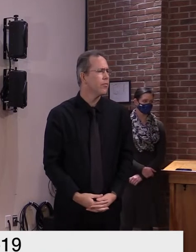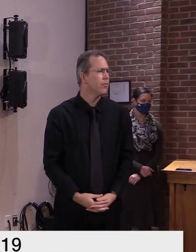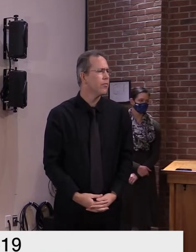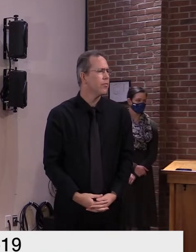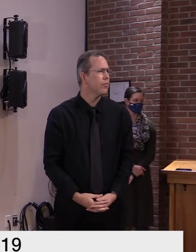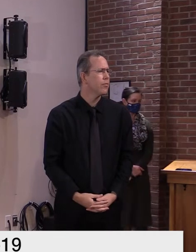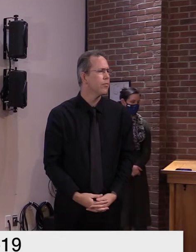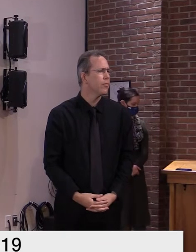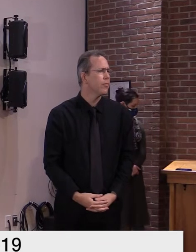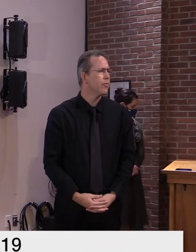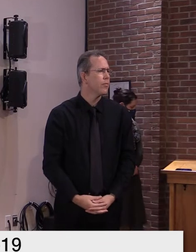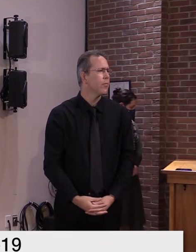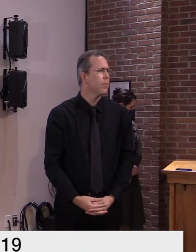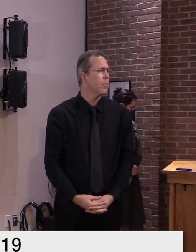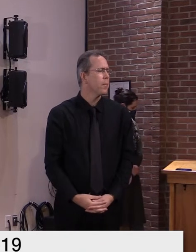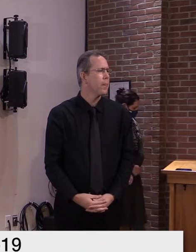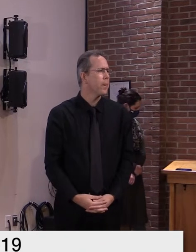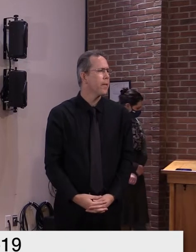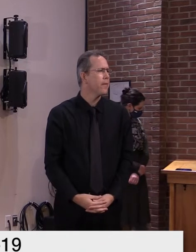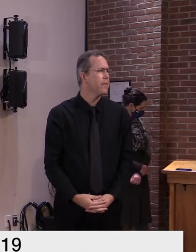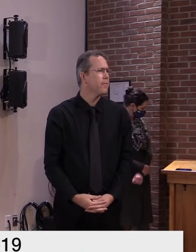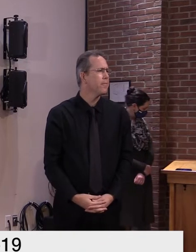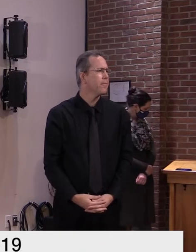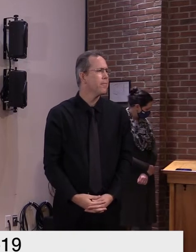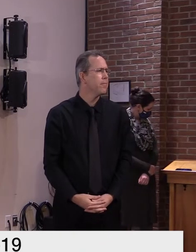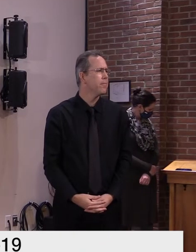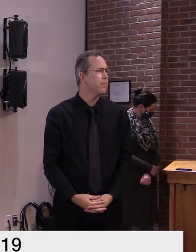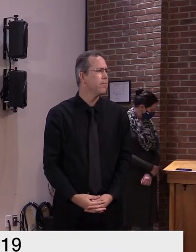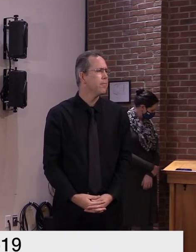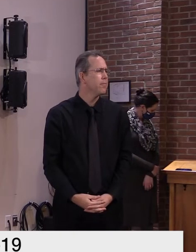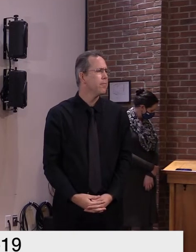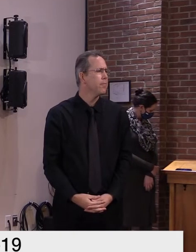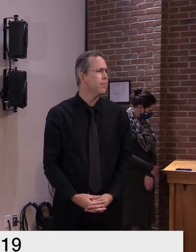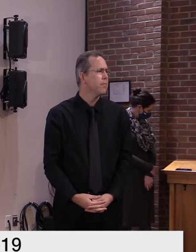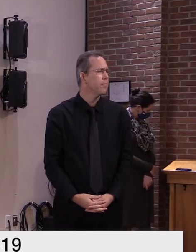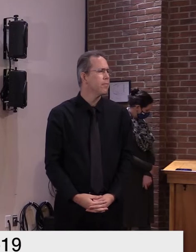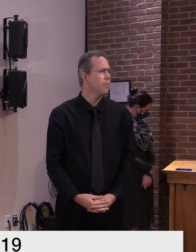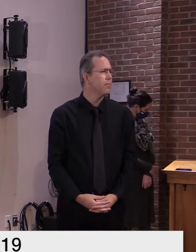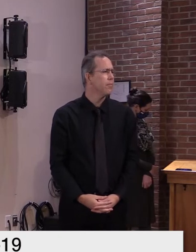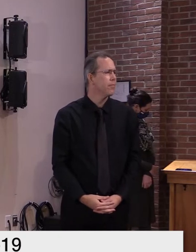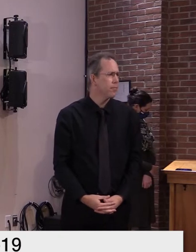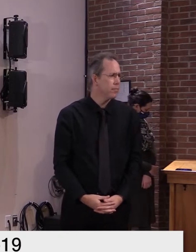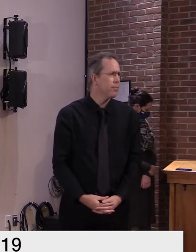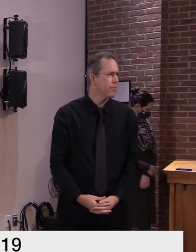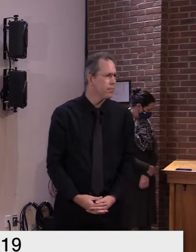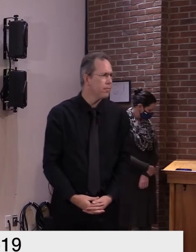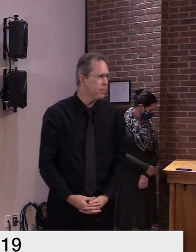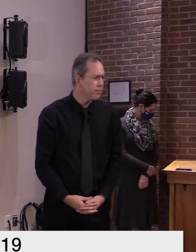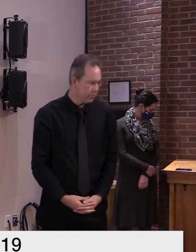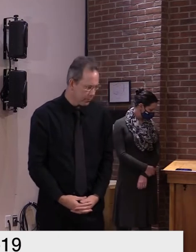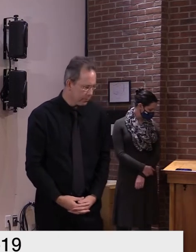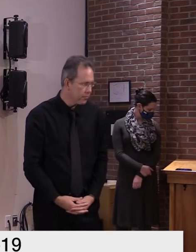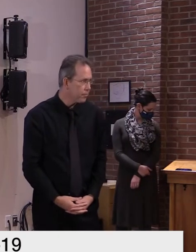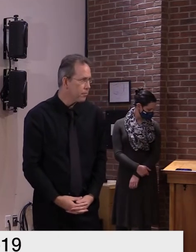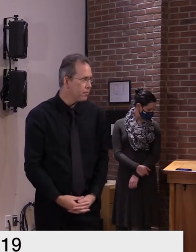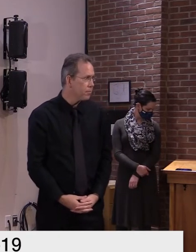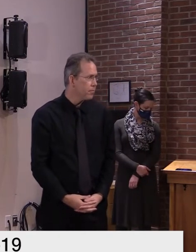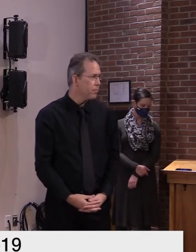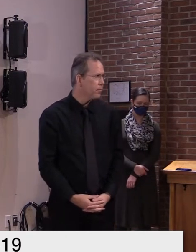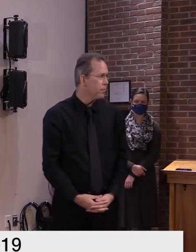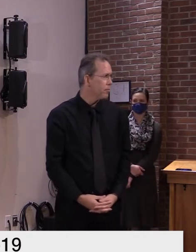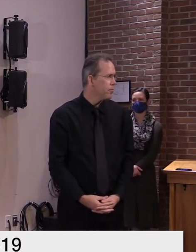from them but of course moderna is inching towards fda emergency use authorization as well so when you look more broadly when do you expect that